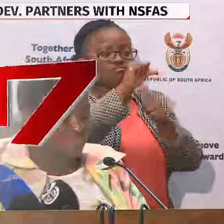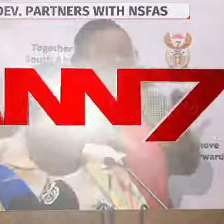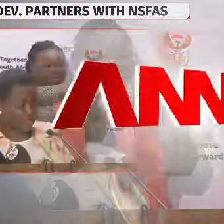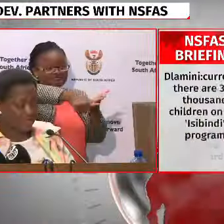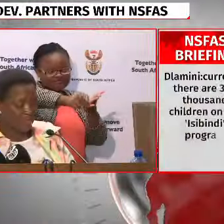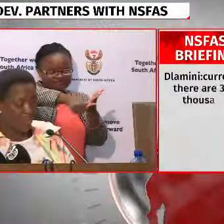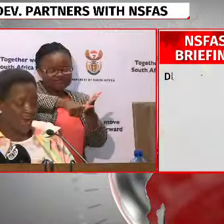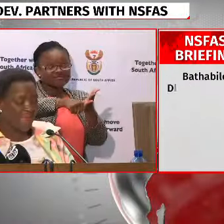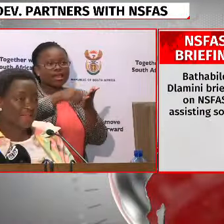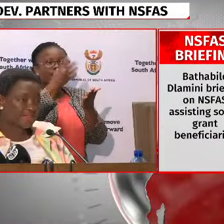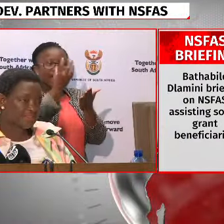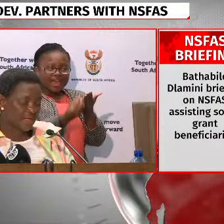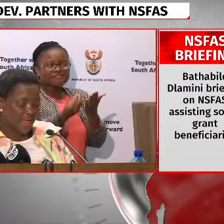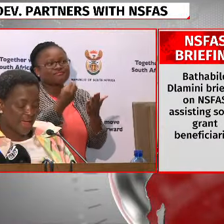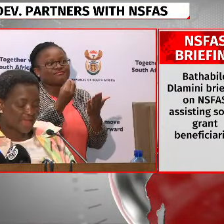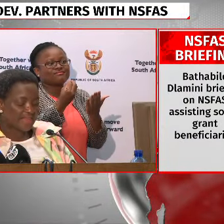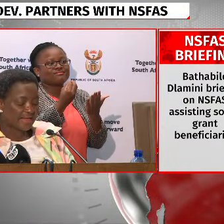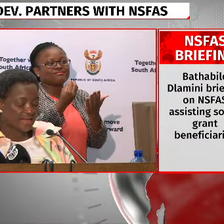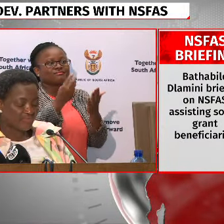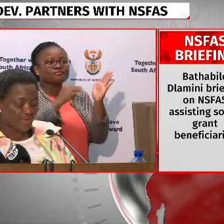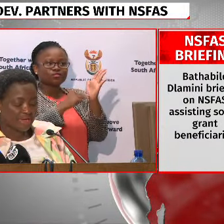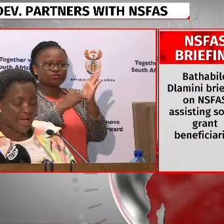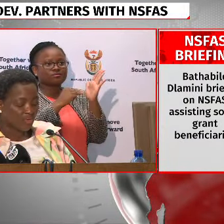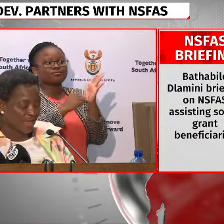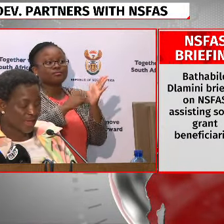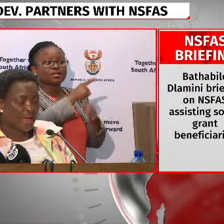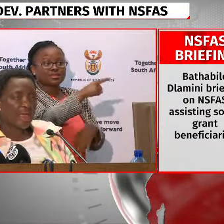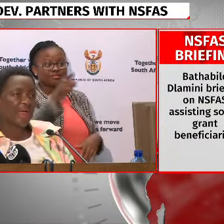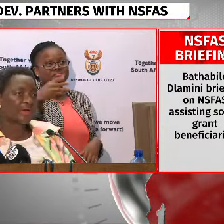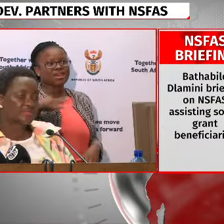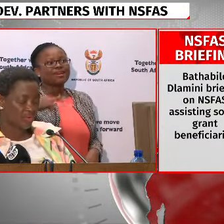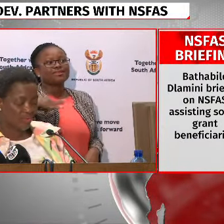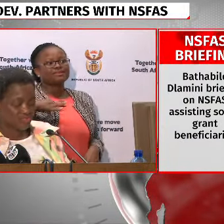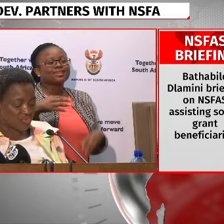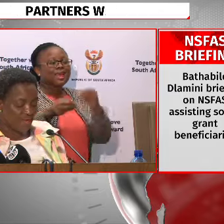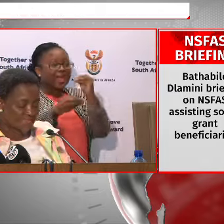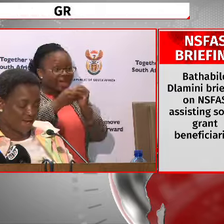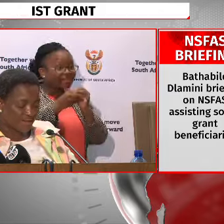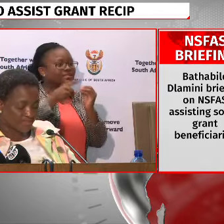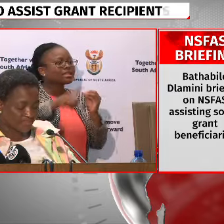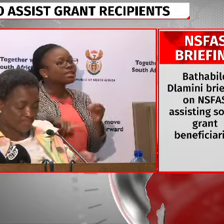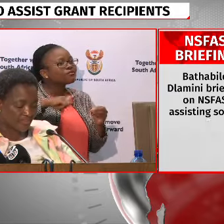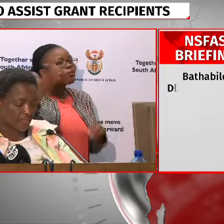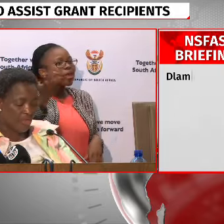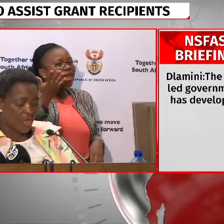metric were girls, and they live in Hauden and KwaZulu-Natal.